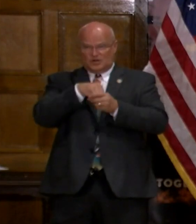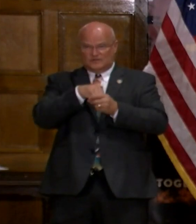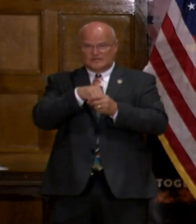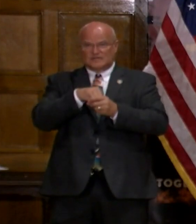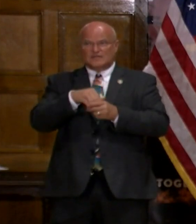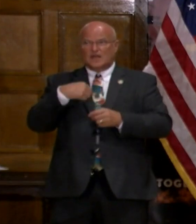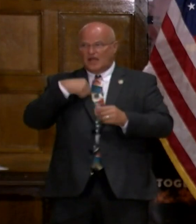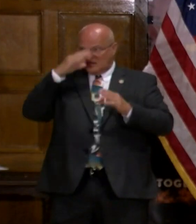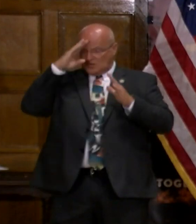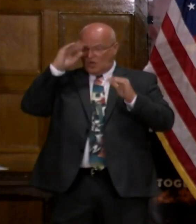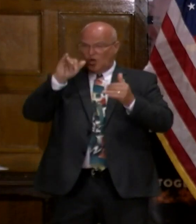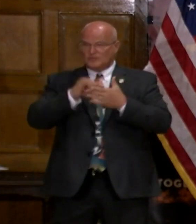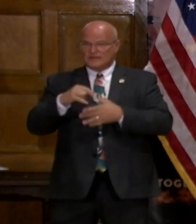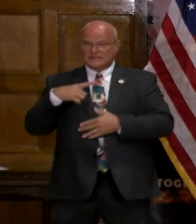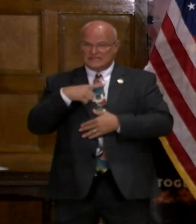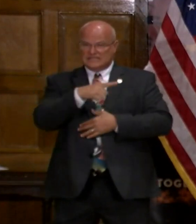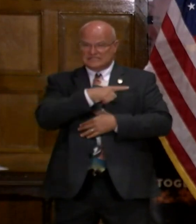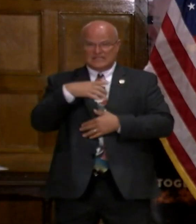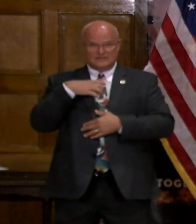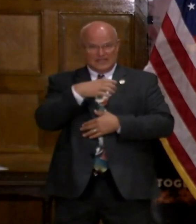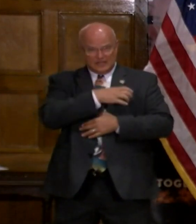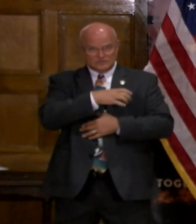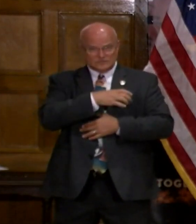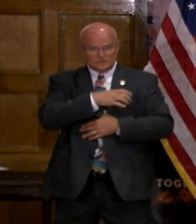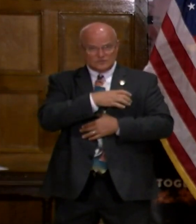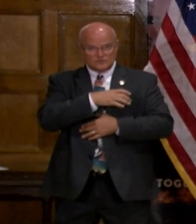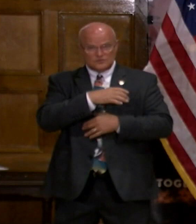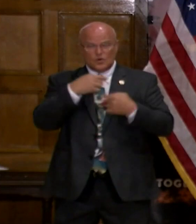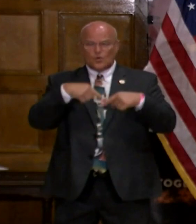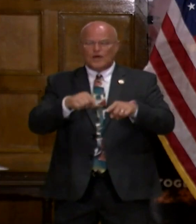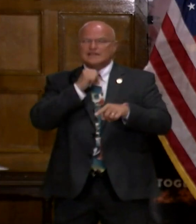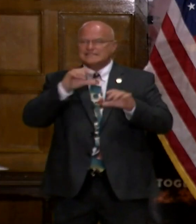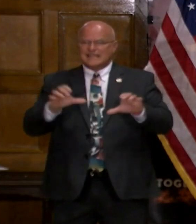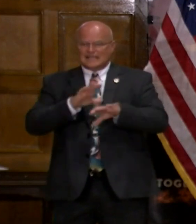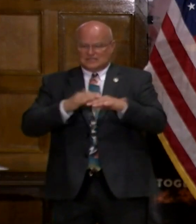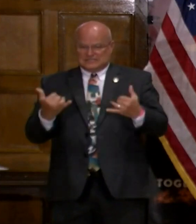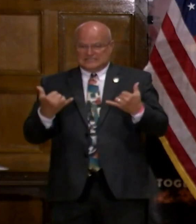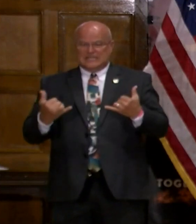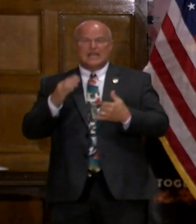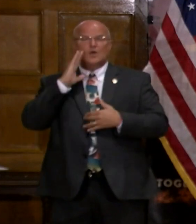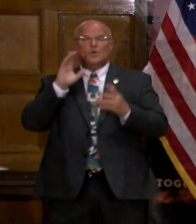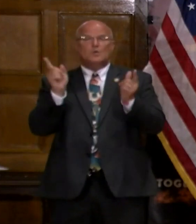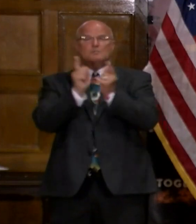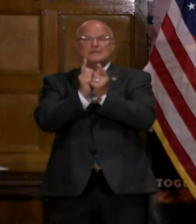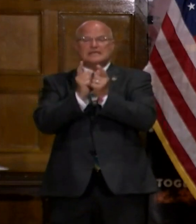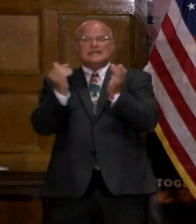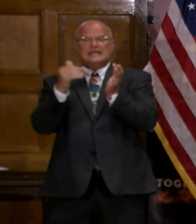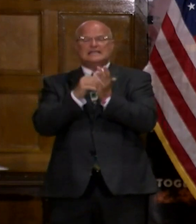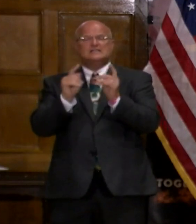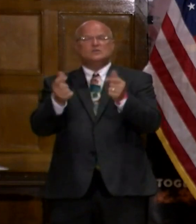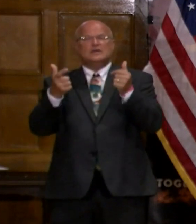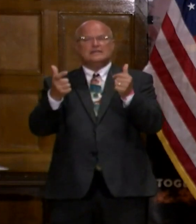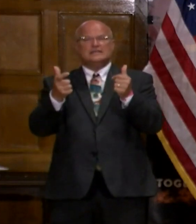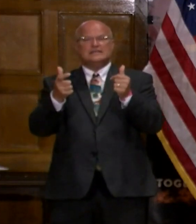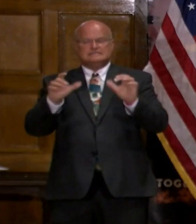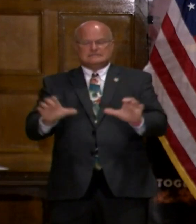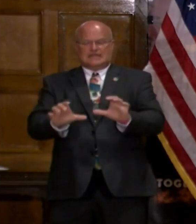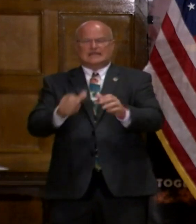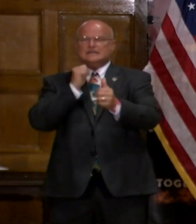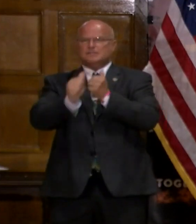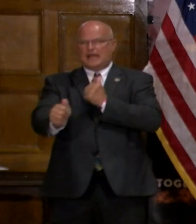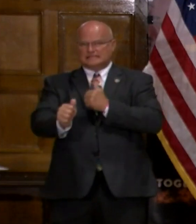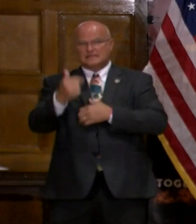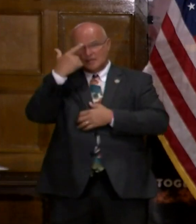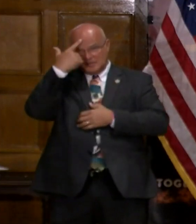So I hope that the legislative council, while they didn't act on it today, will meet again very quickly and act on that and